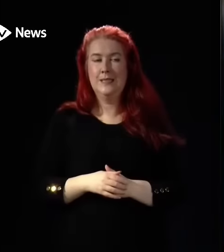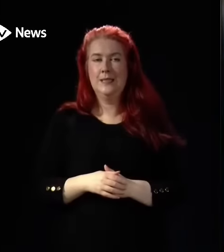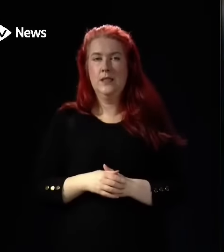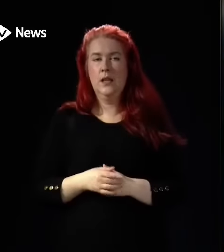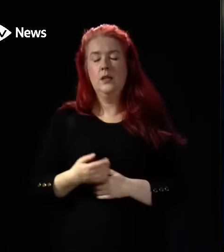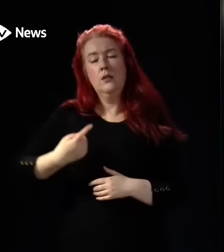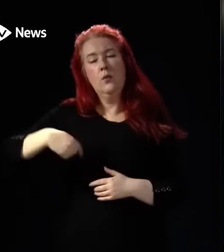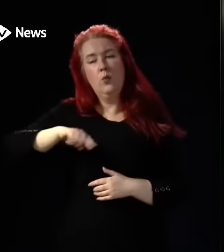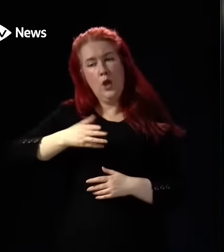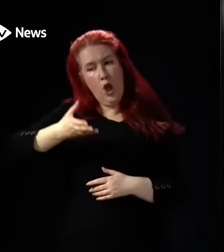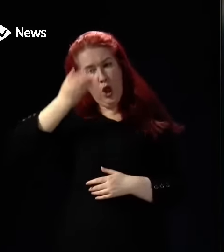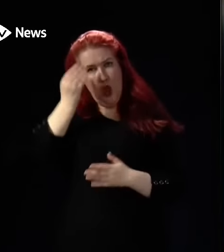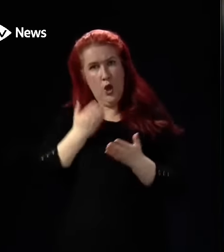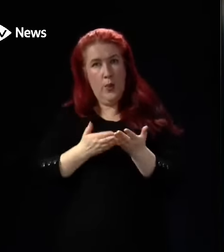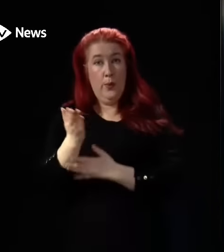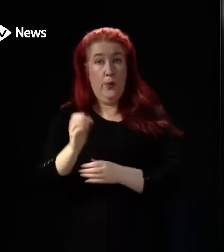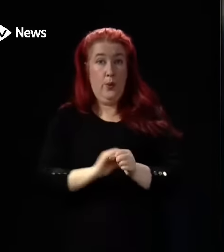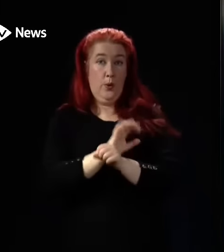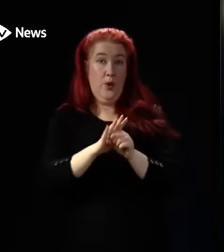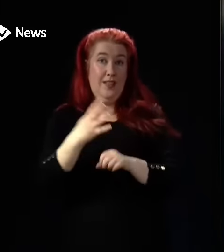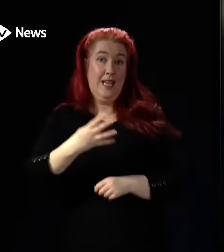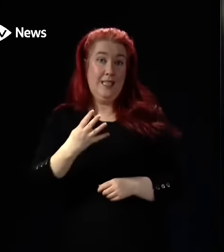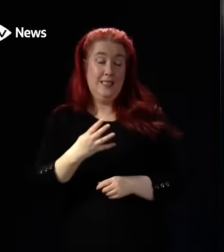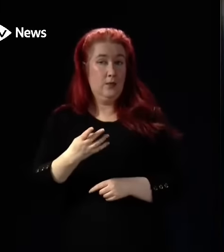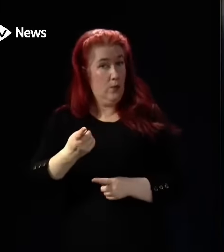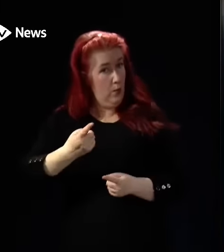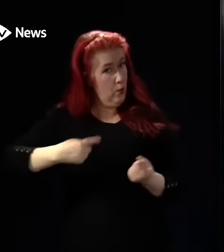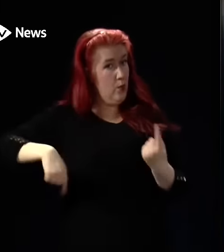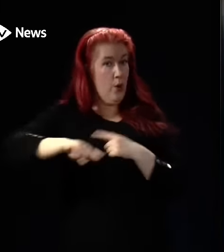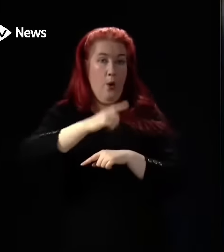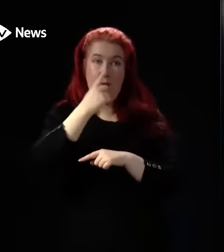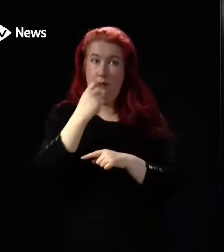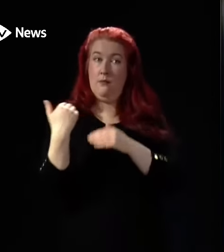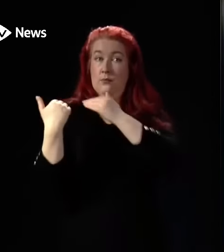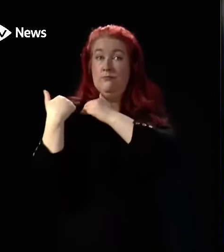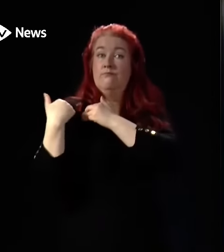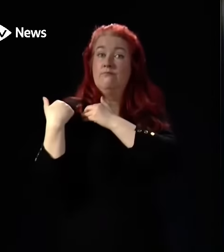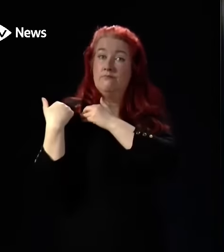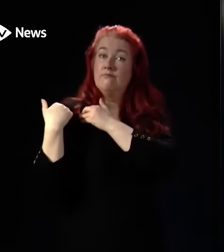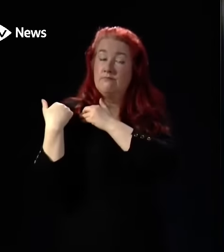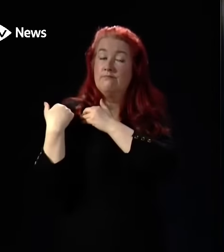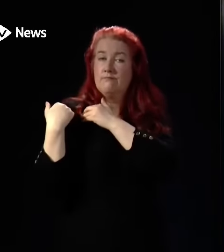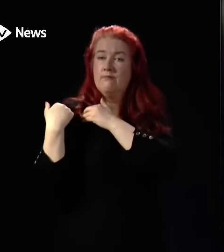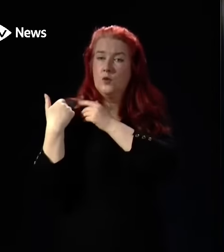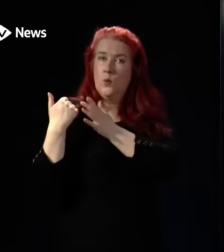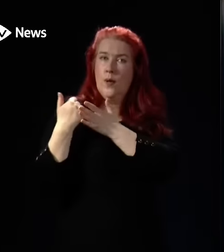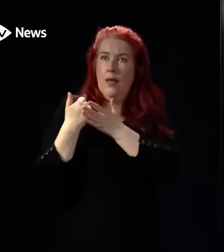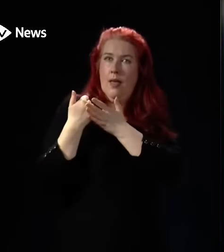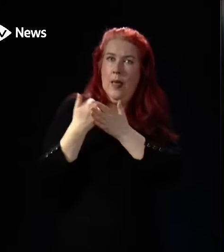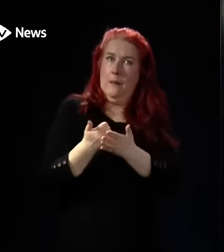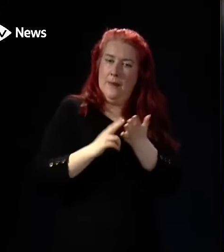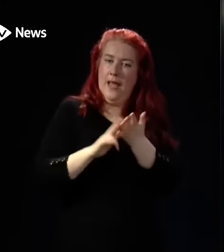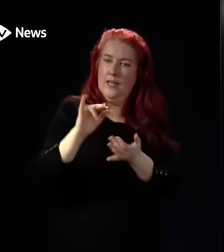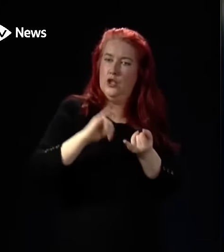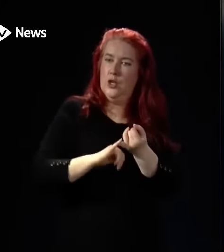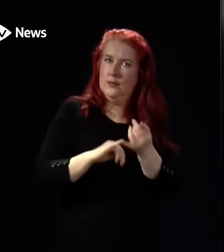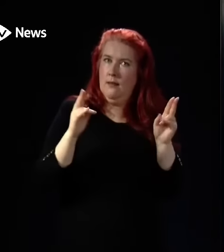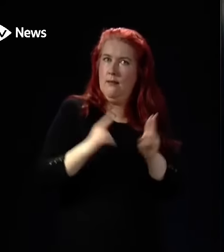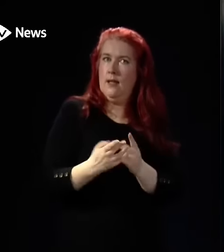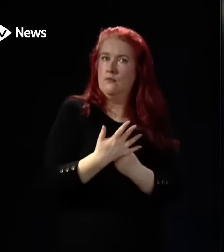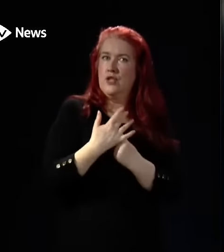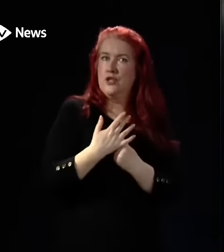during the Covid experience that all of us can play a part to help reduce pressure on the health service. I have already